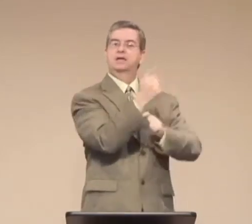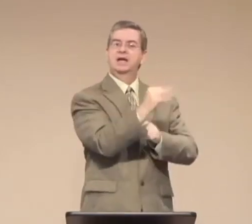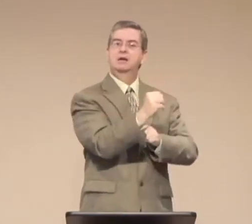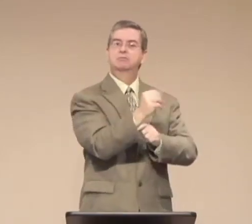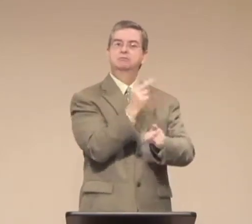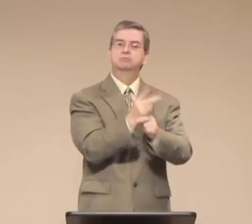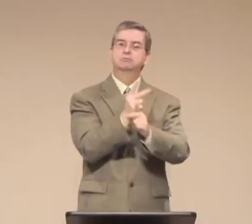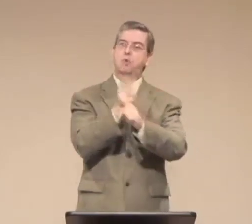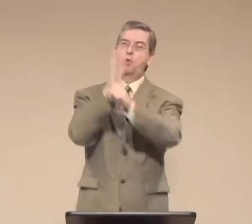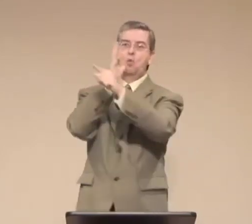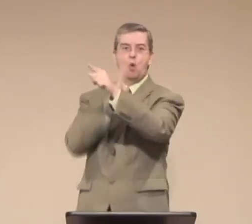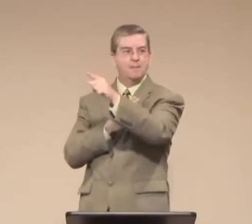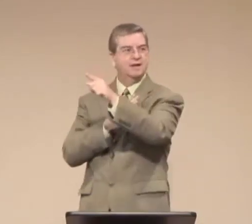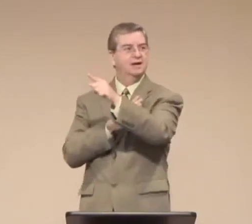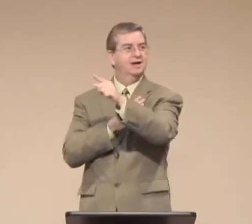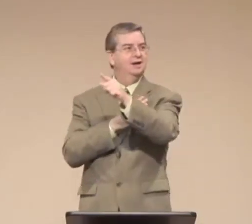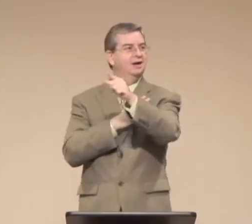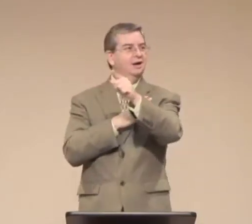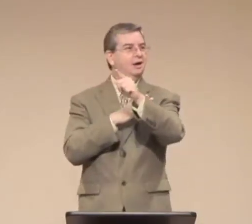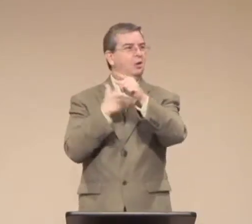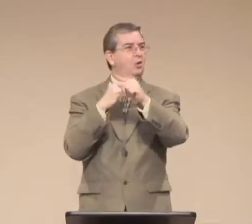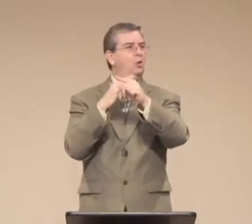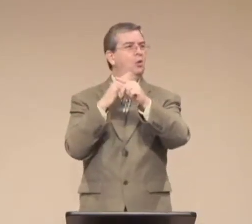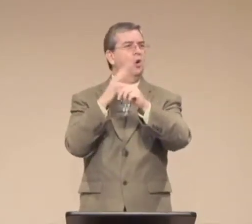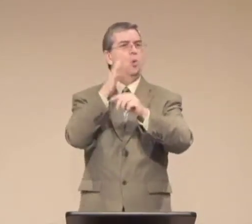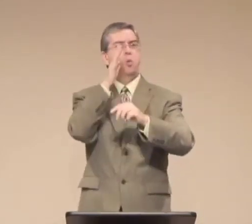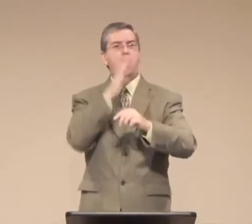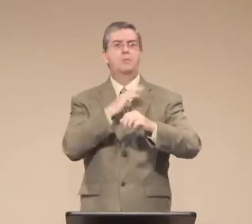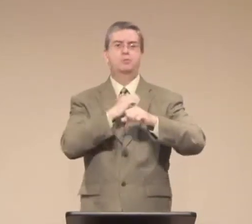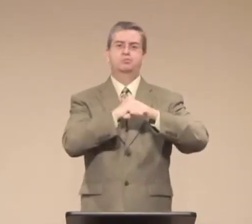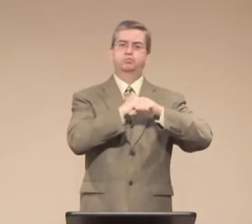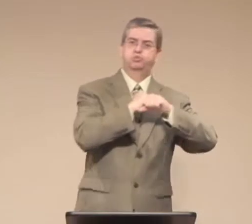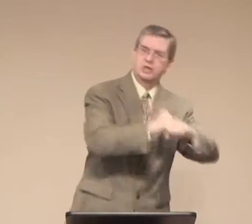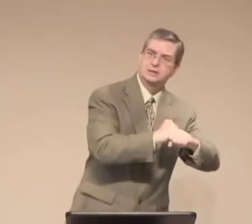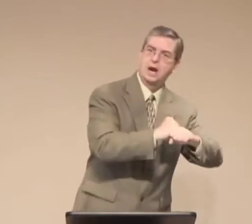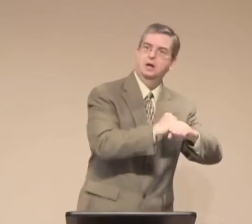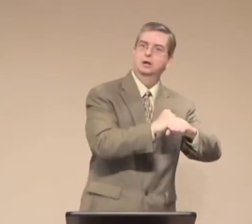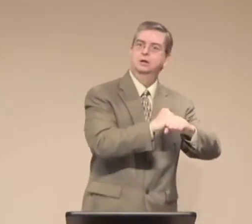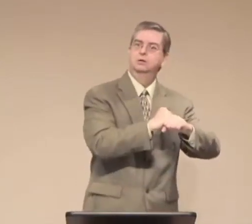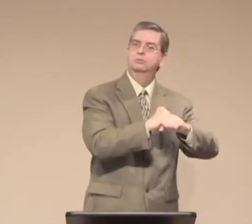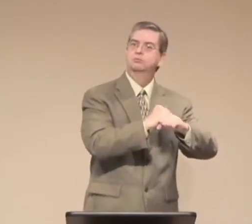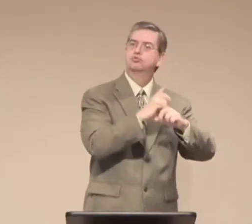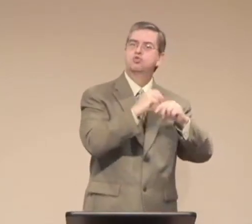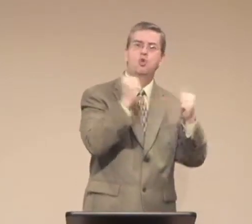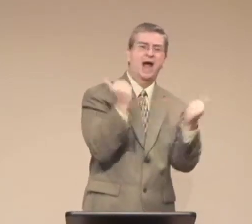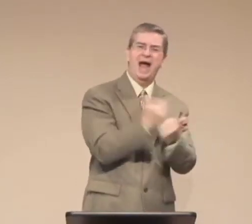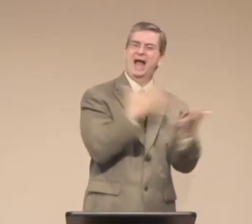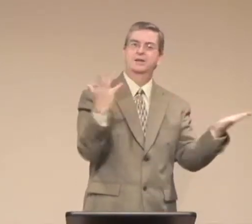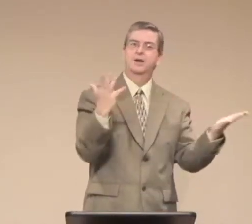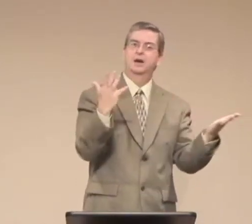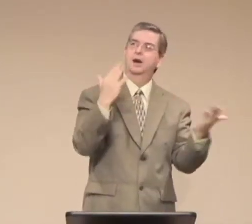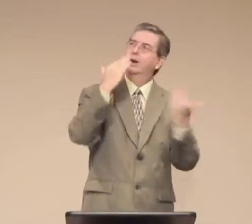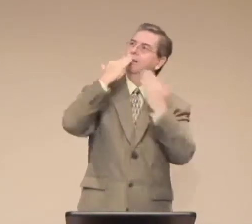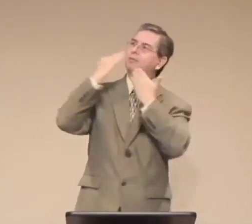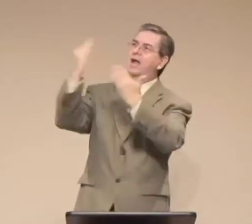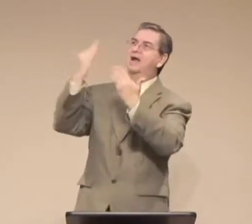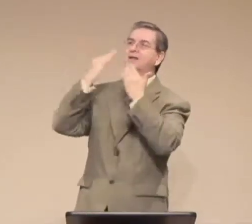So although her father had ordered all males to be killed,